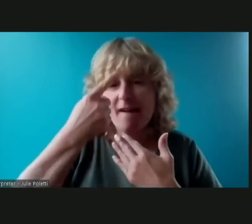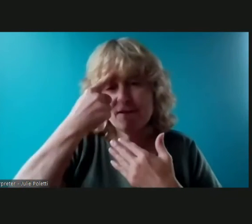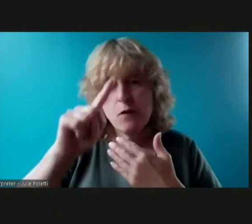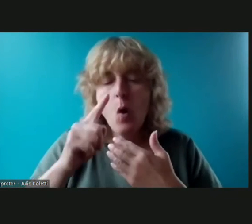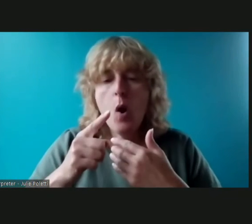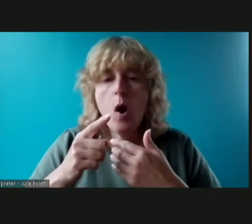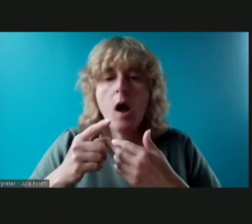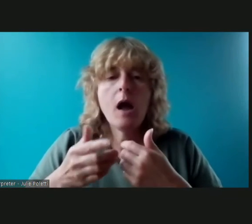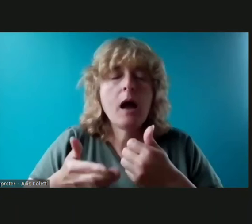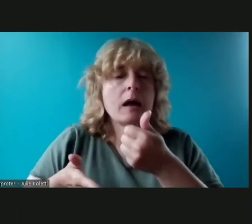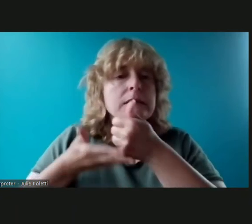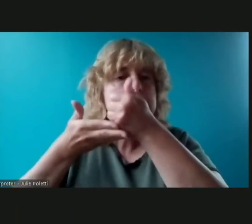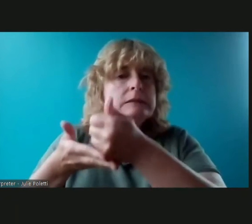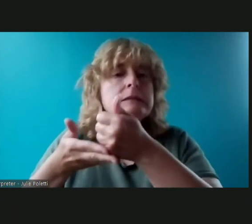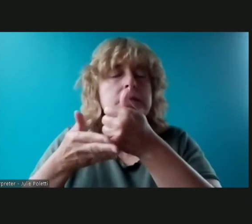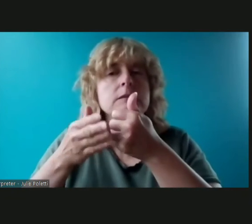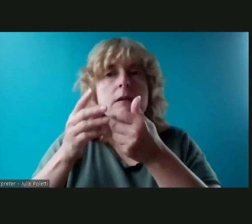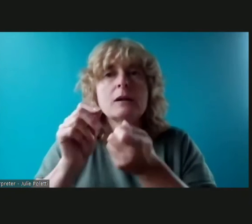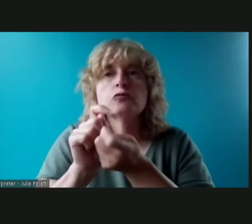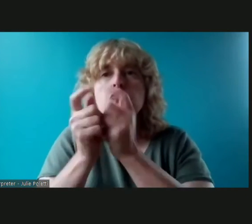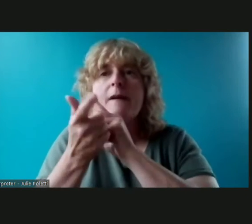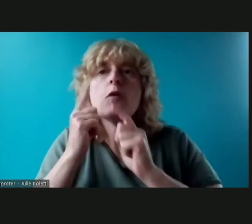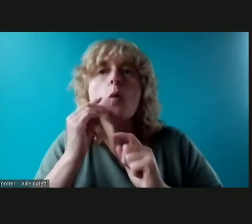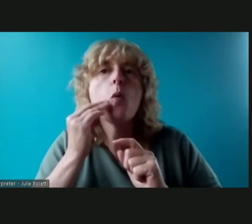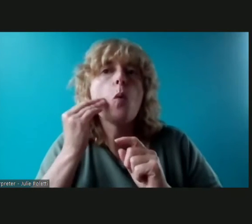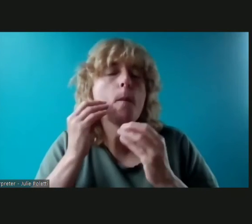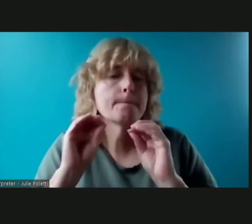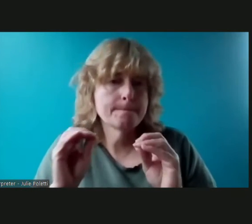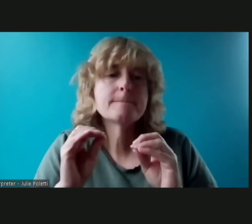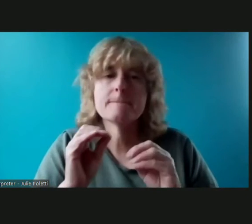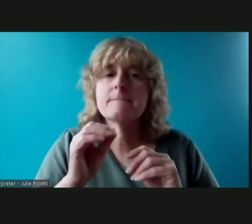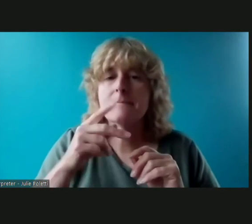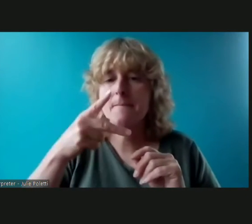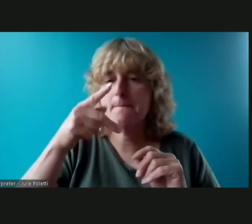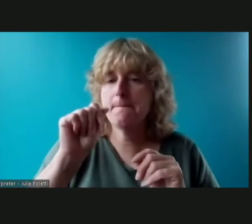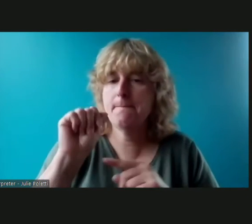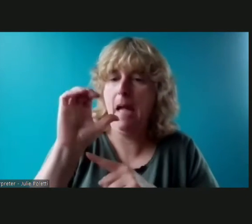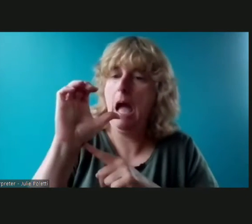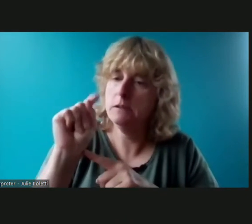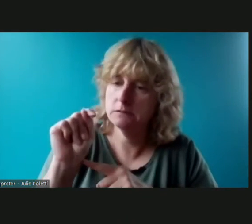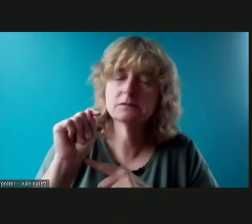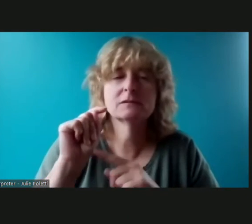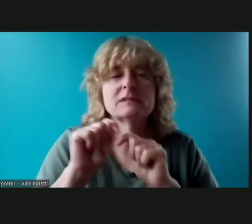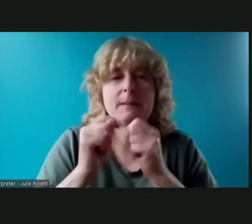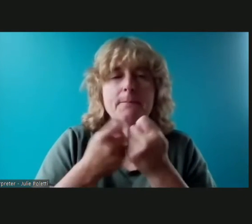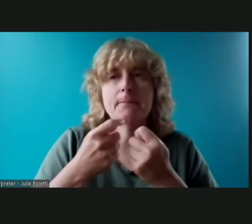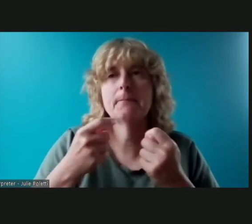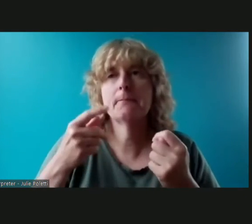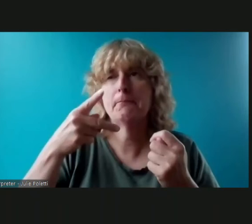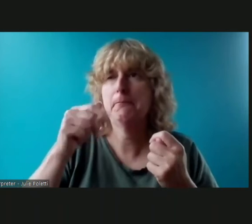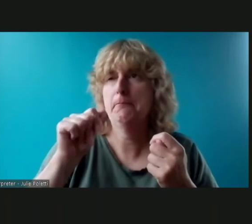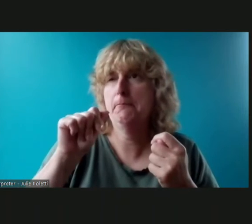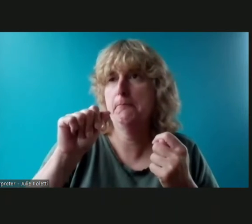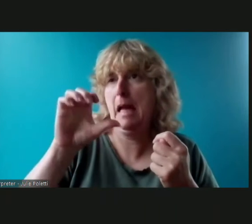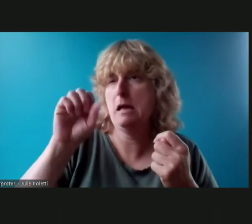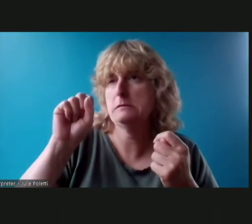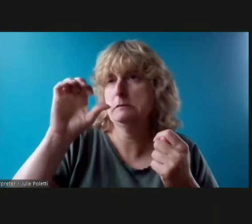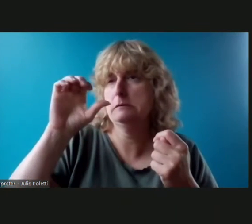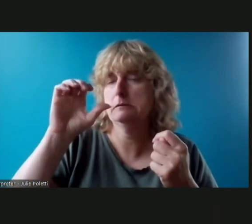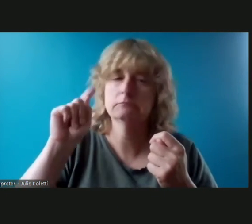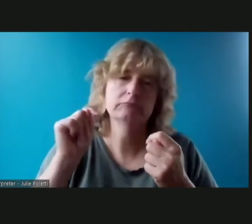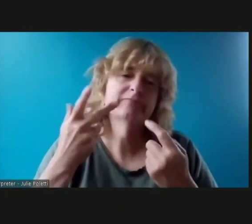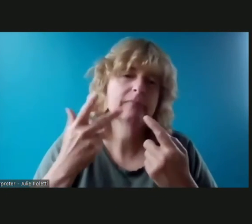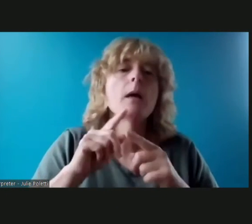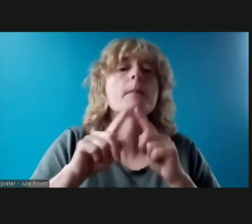homelessness so if a client needed immediate relocation um wayne metro is